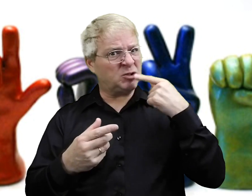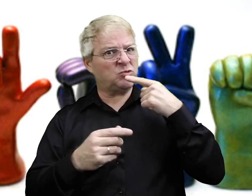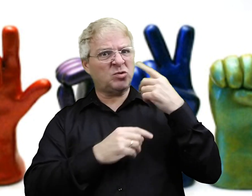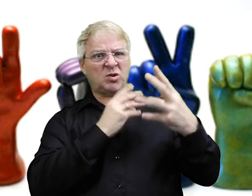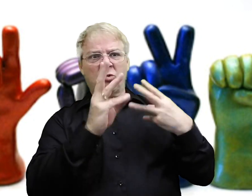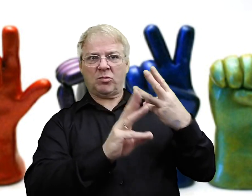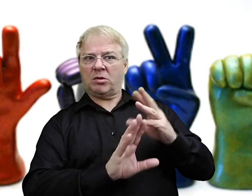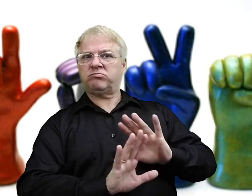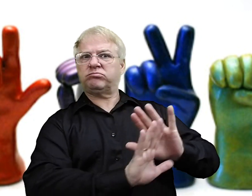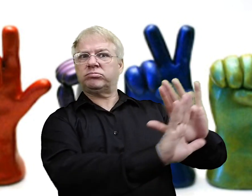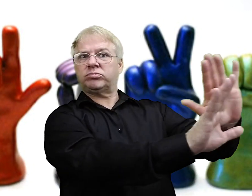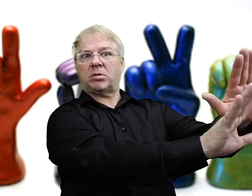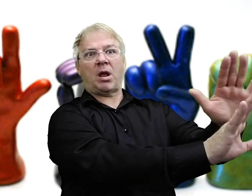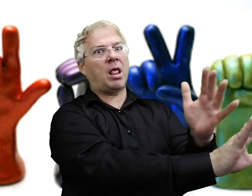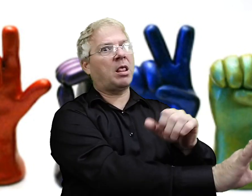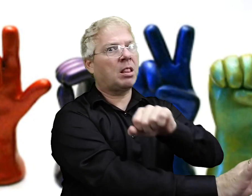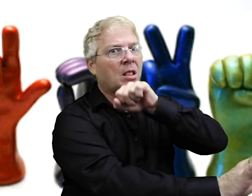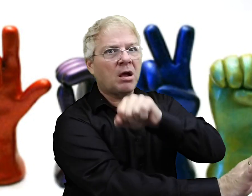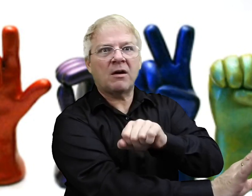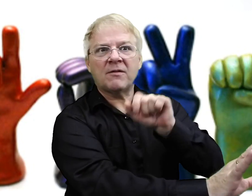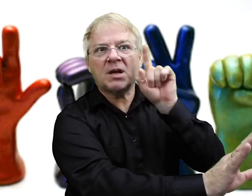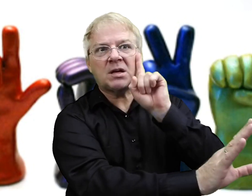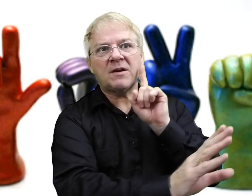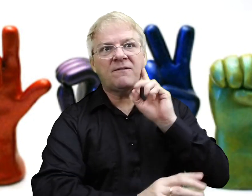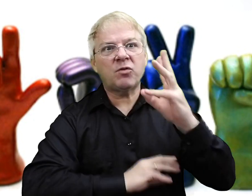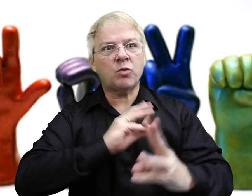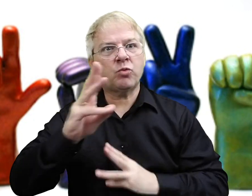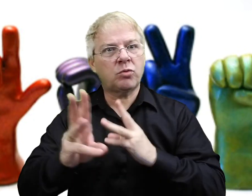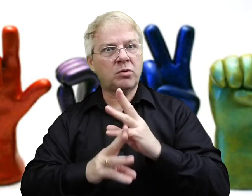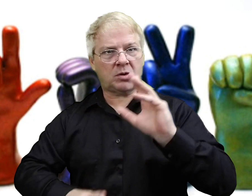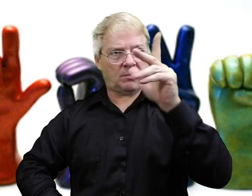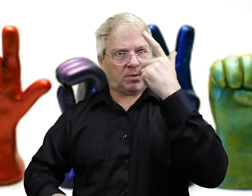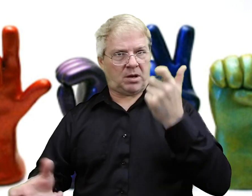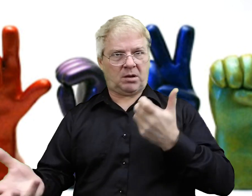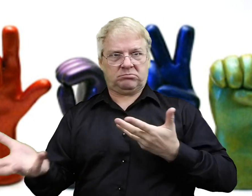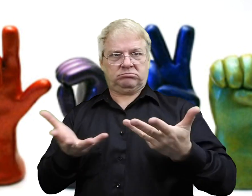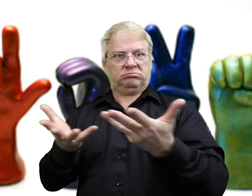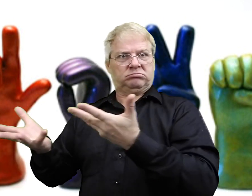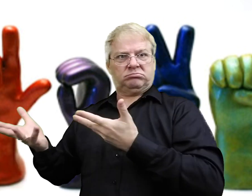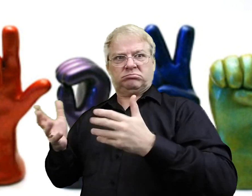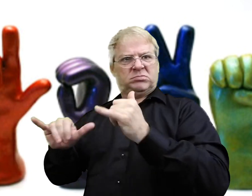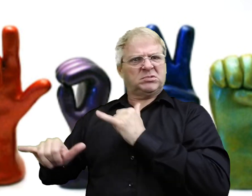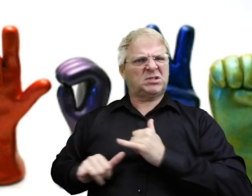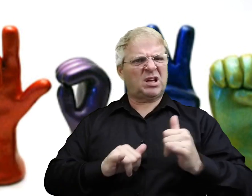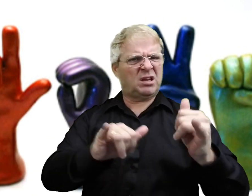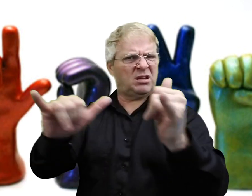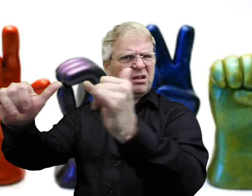And have very good signing skills. And they might not even be interested in the hearing world. Because they perhaps love their deaf